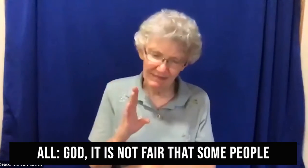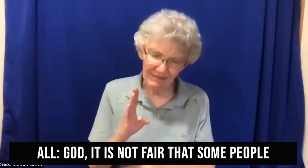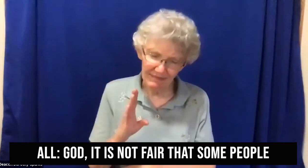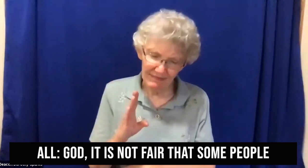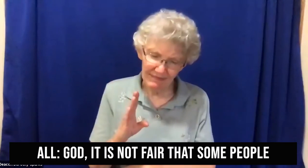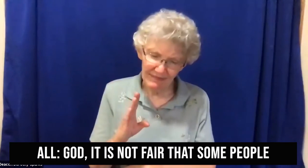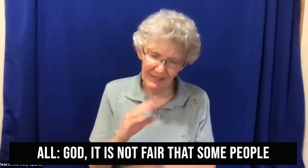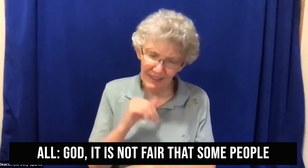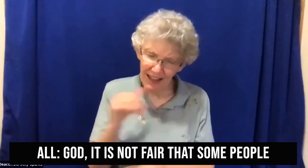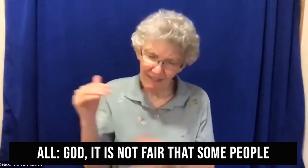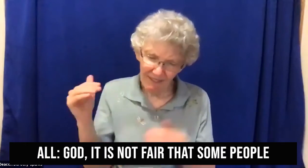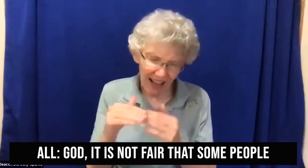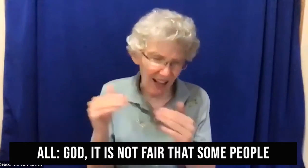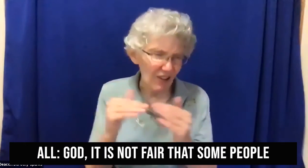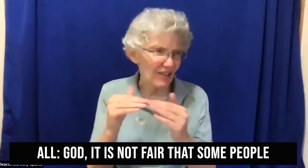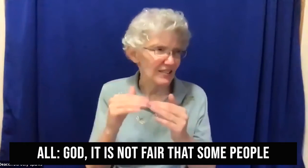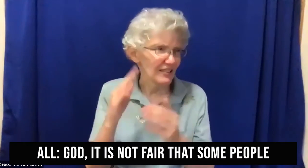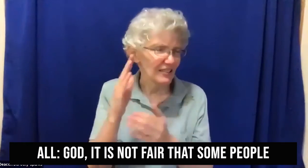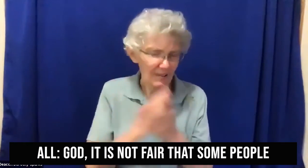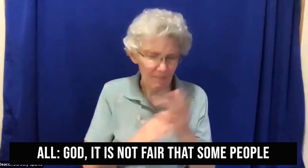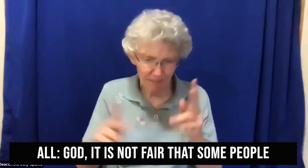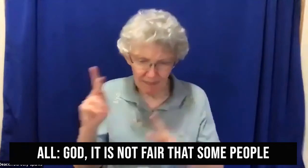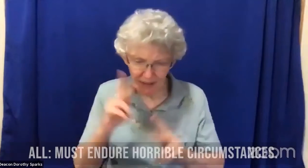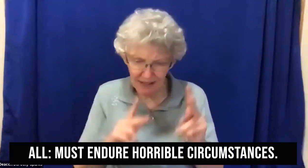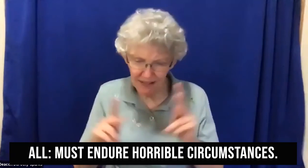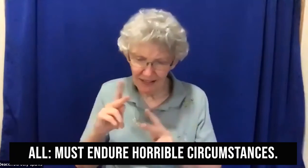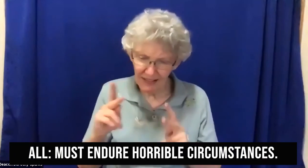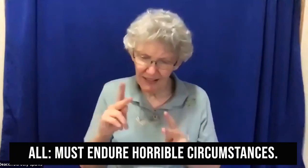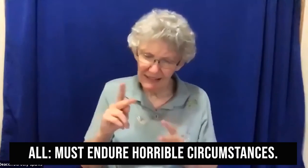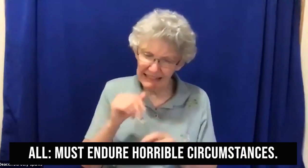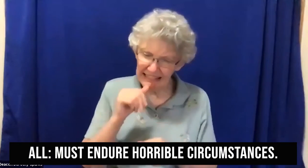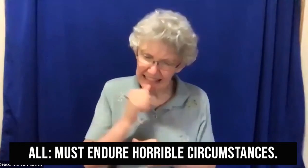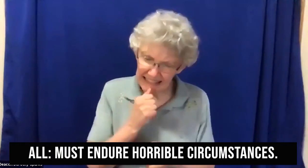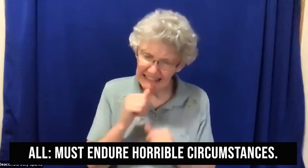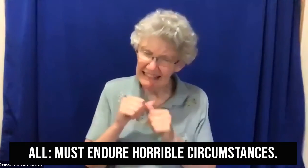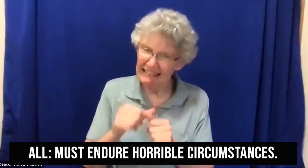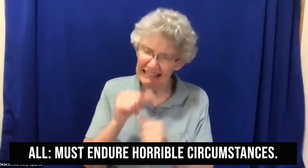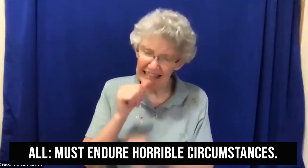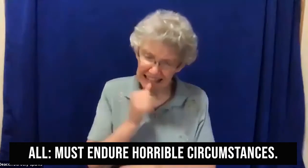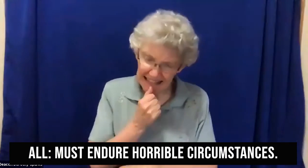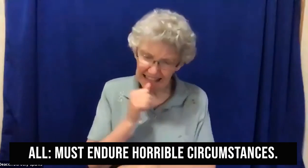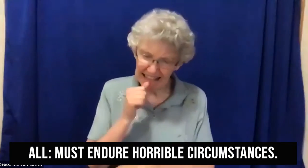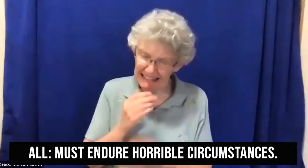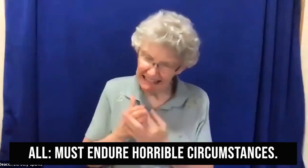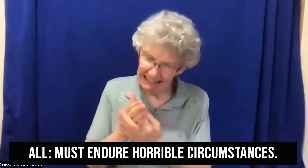god it is not fair that some people must endure horrible circumstances